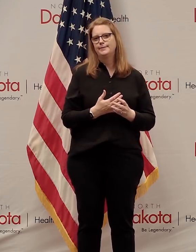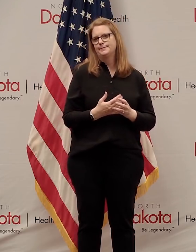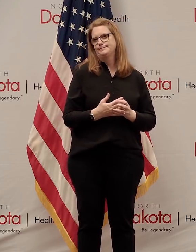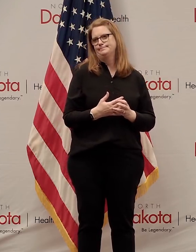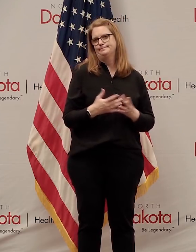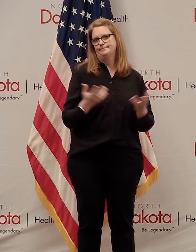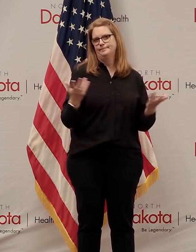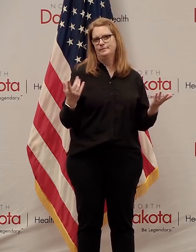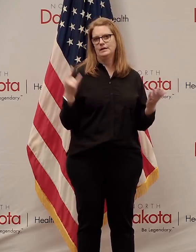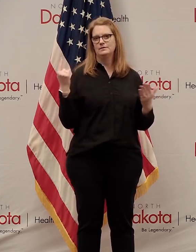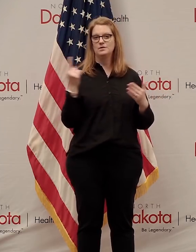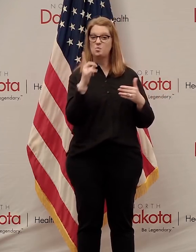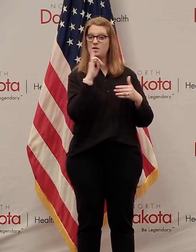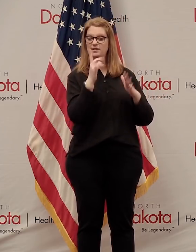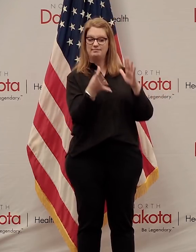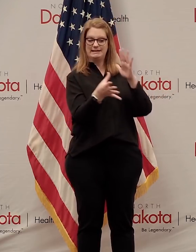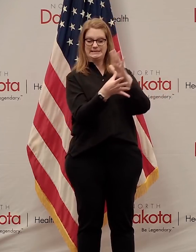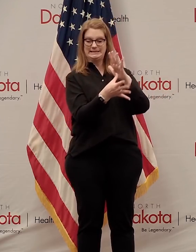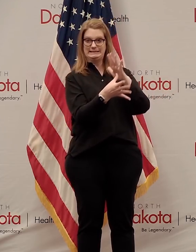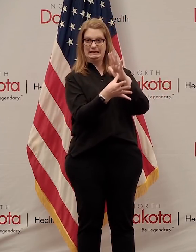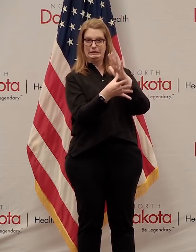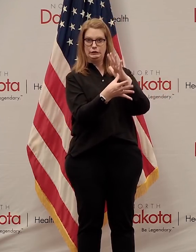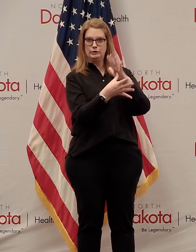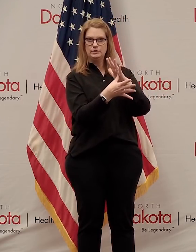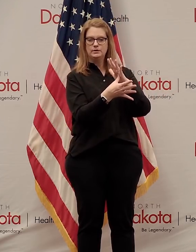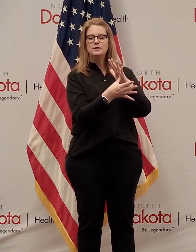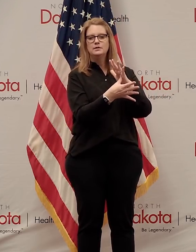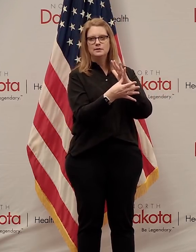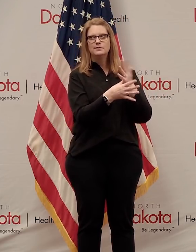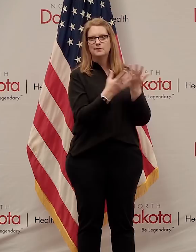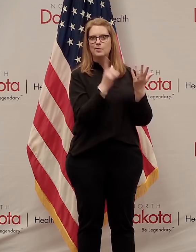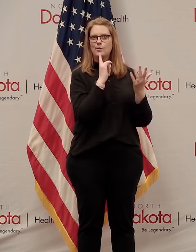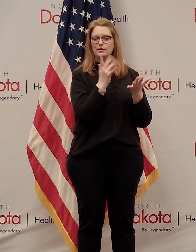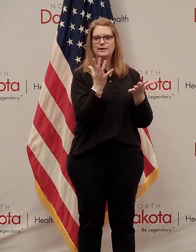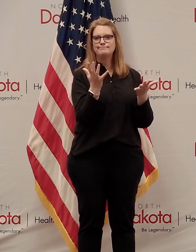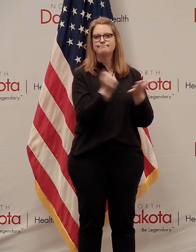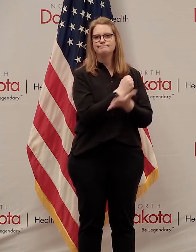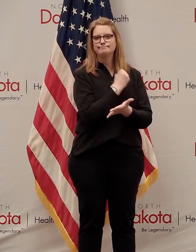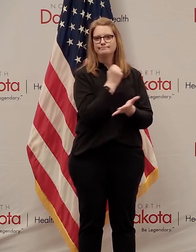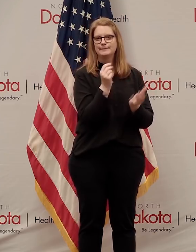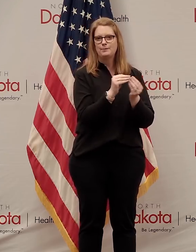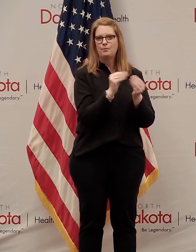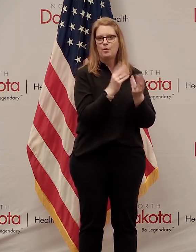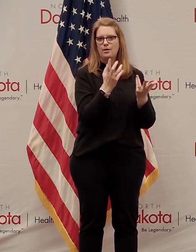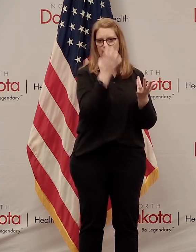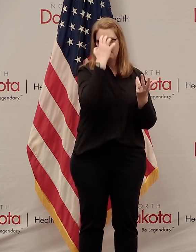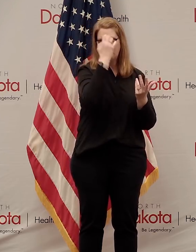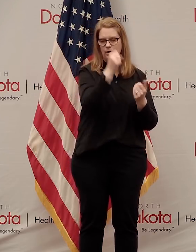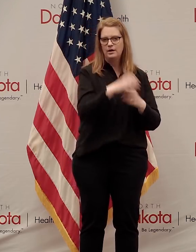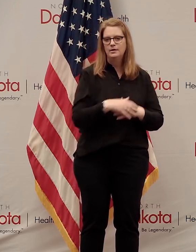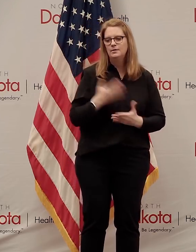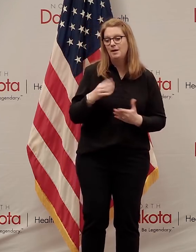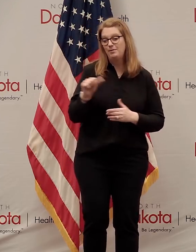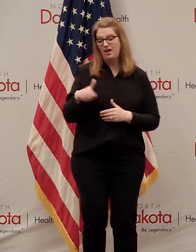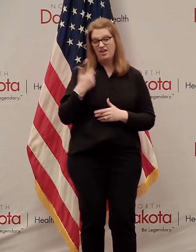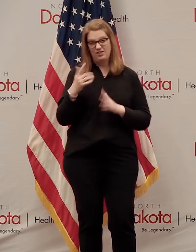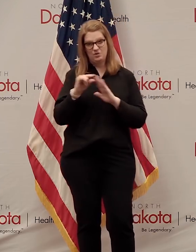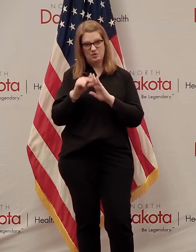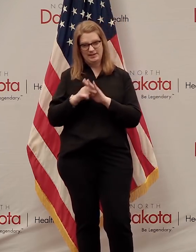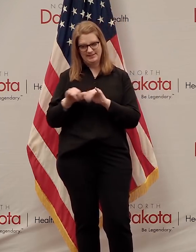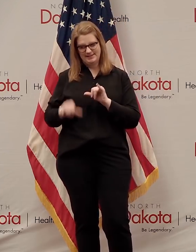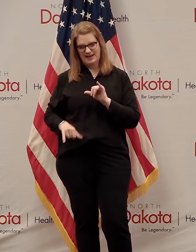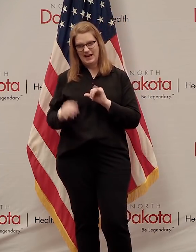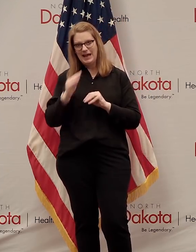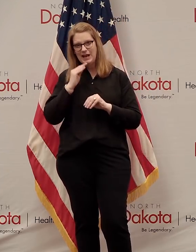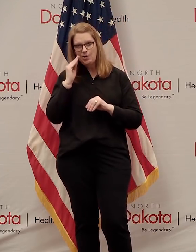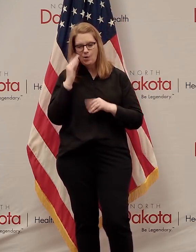about seniors to help them recoup some memory before they graduate and everybody else doesn't come back? So, you know, or you do